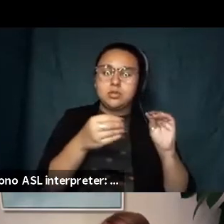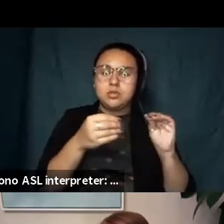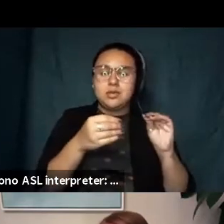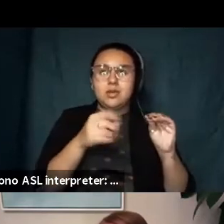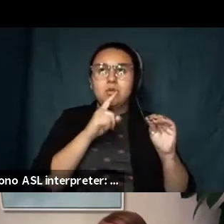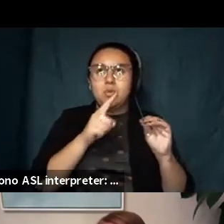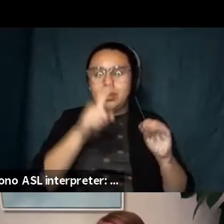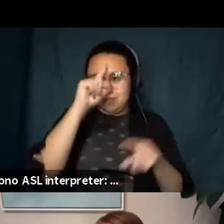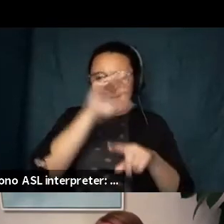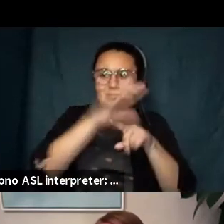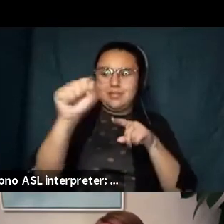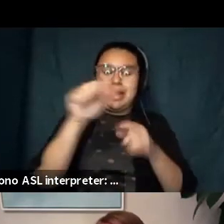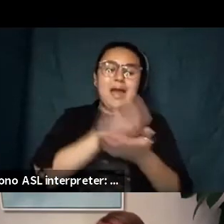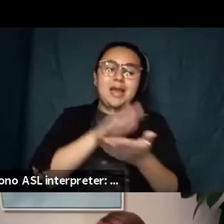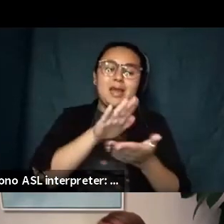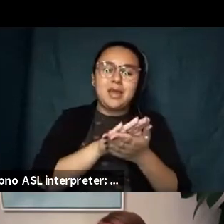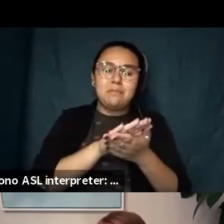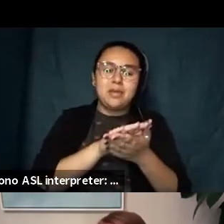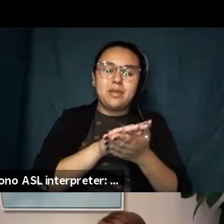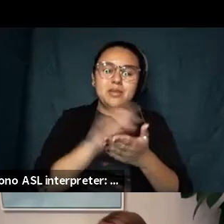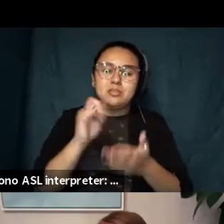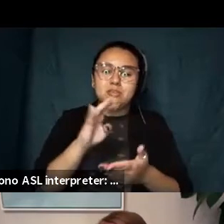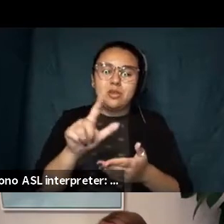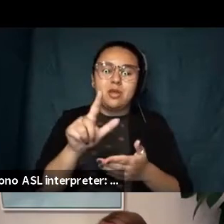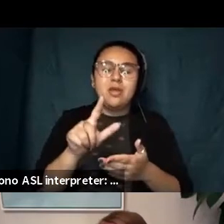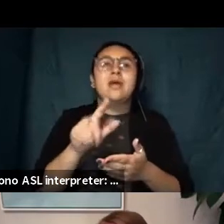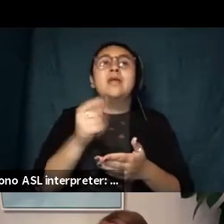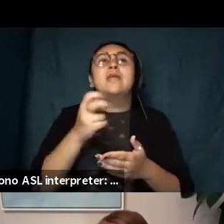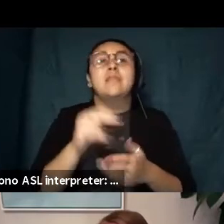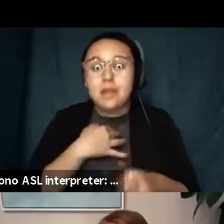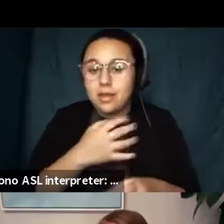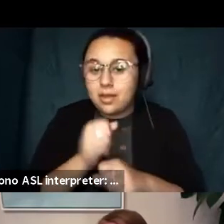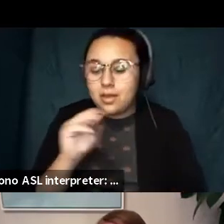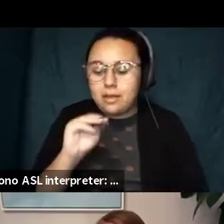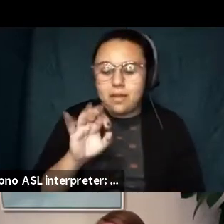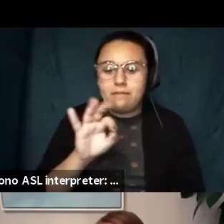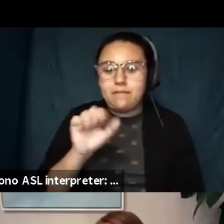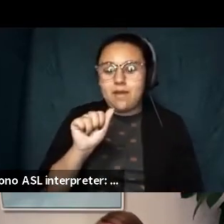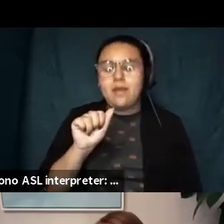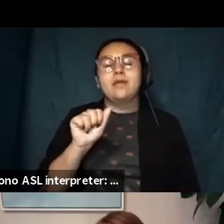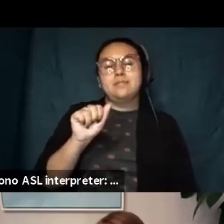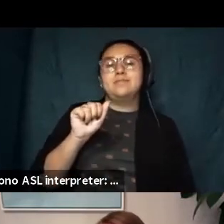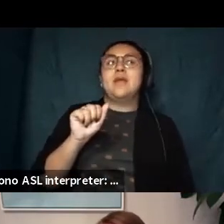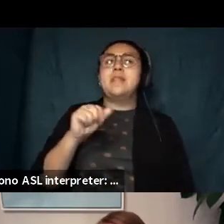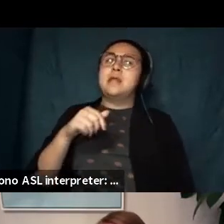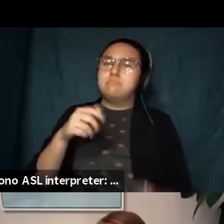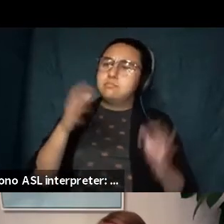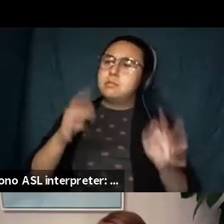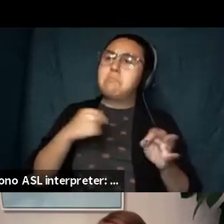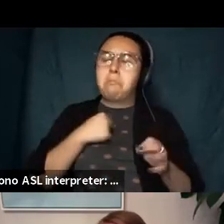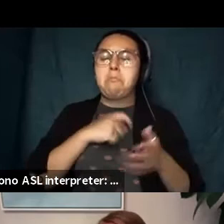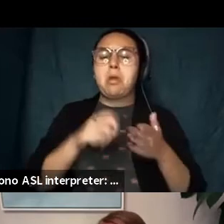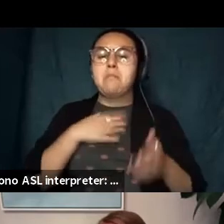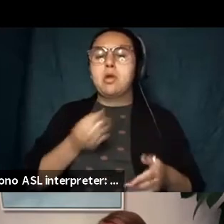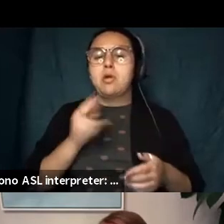stuff um and then i got an mfa and then i sort of tackled my own story at that point but i think that for myself